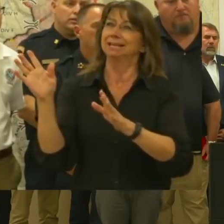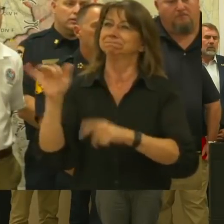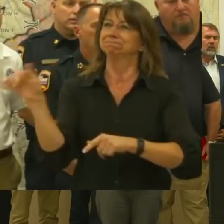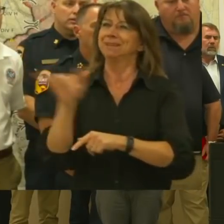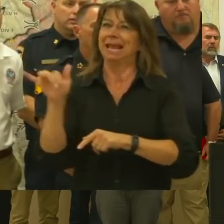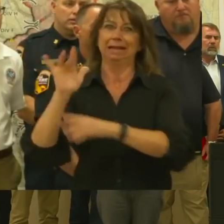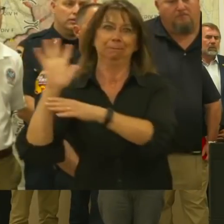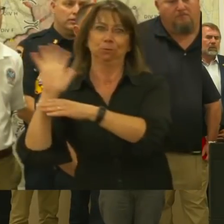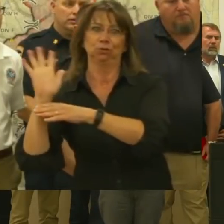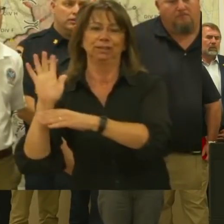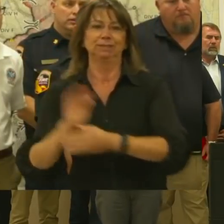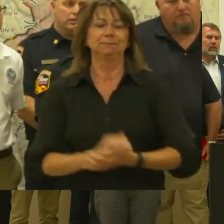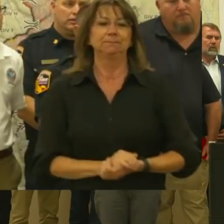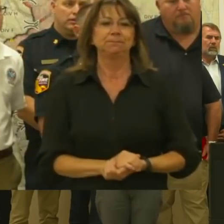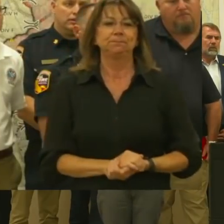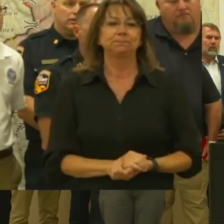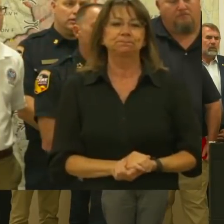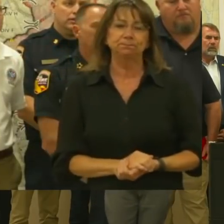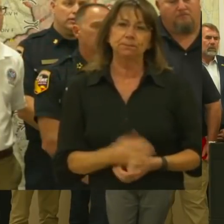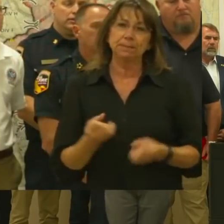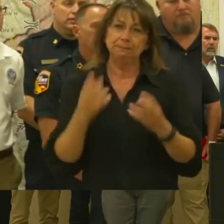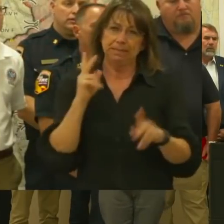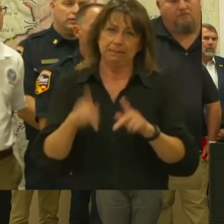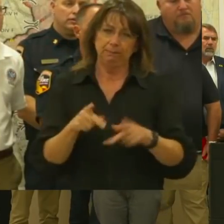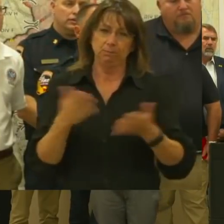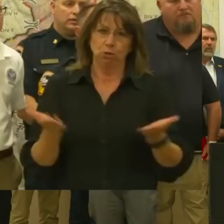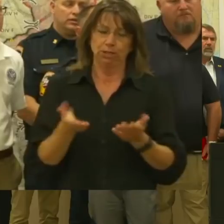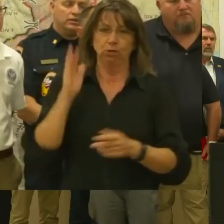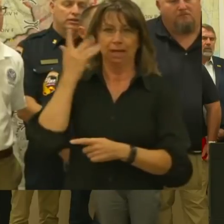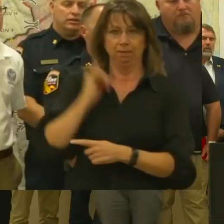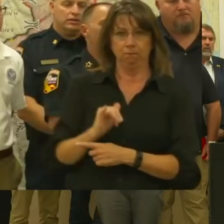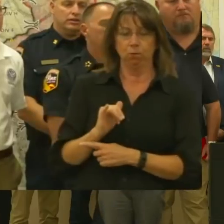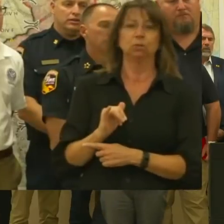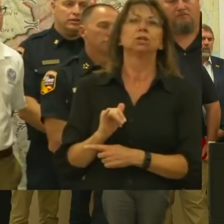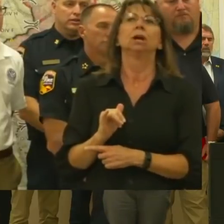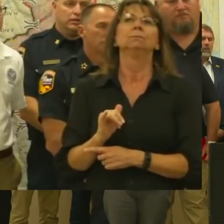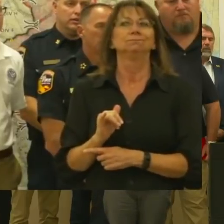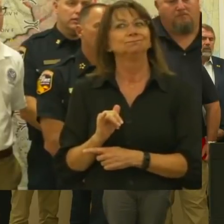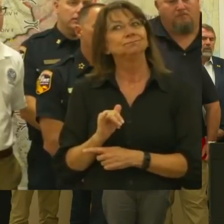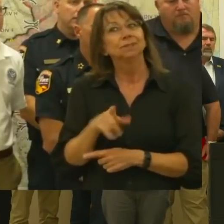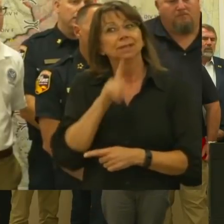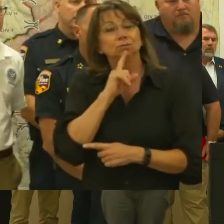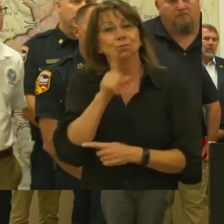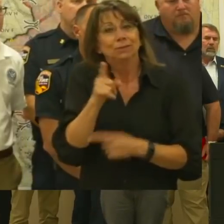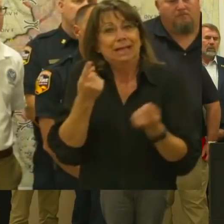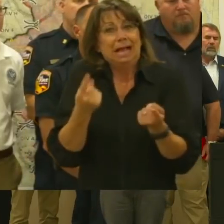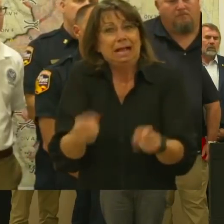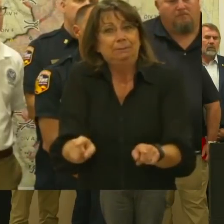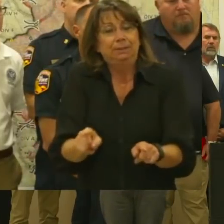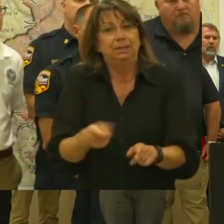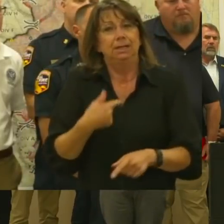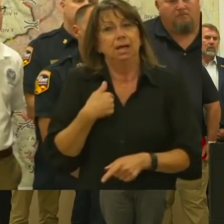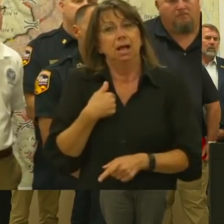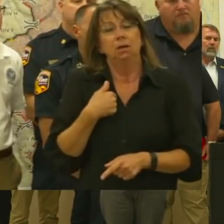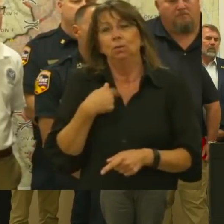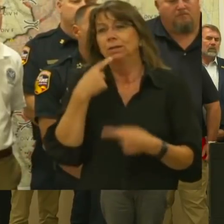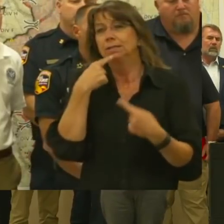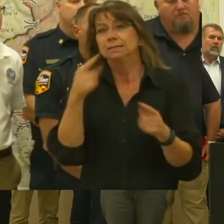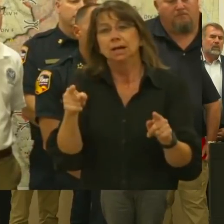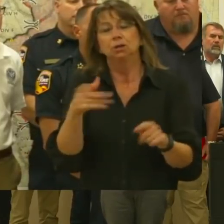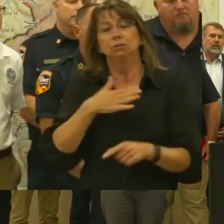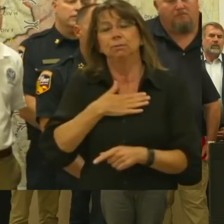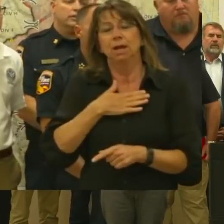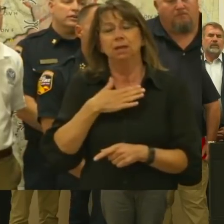families here in this area of California and other parts of California, this is a reality. So I wanted to say my thoughts and prayers will